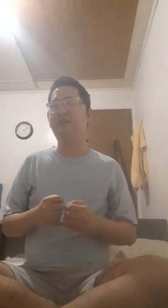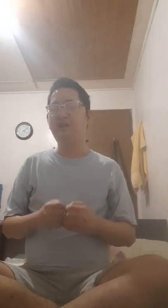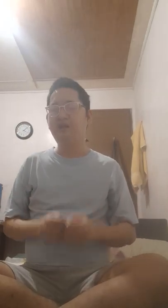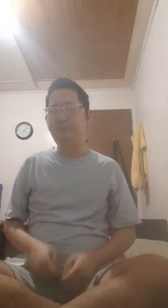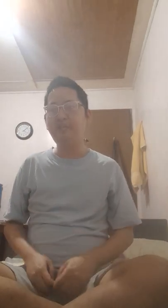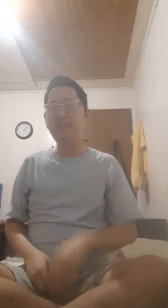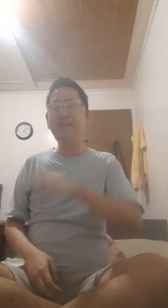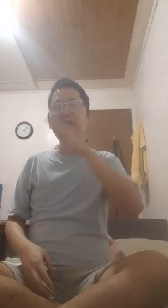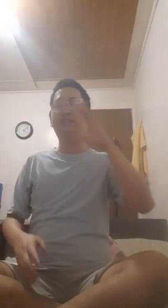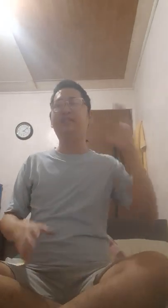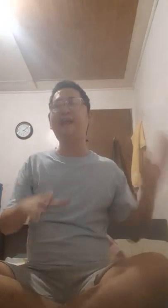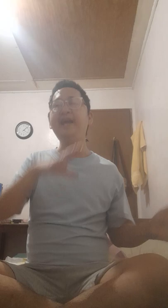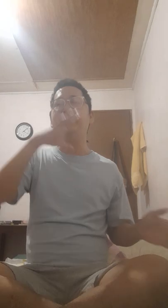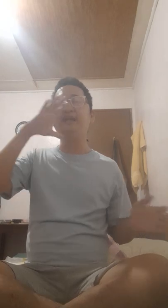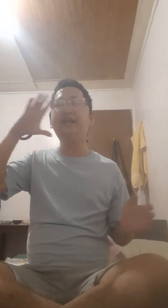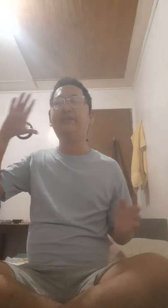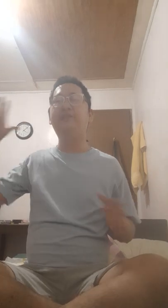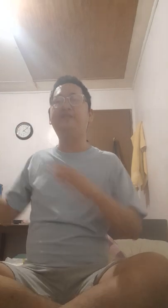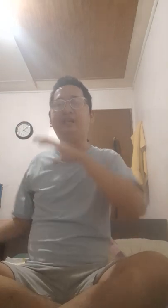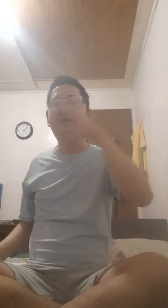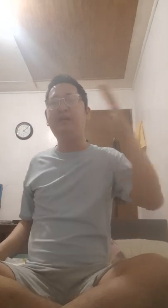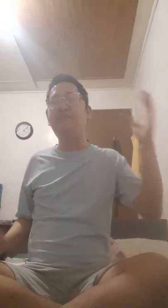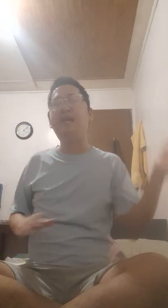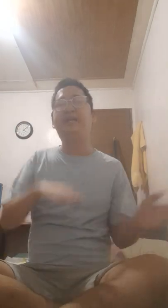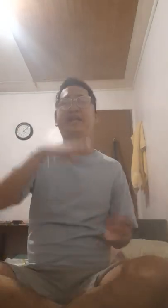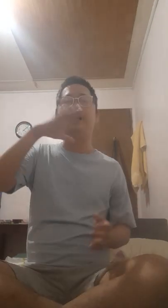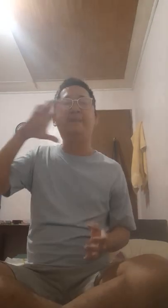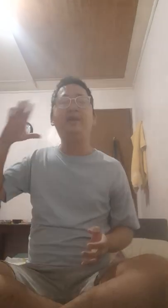But just say it's good and I make it happen